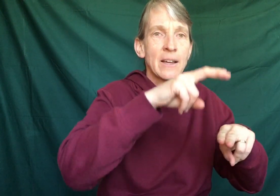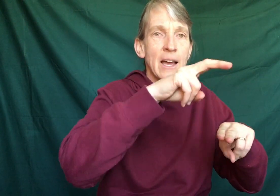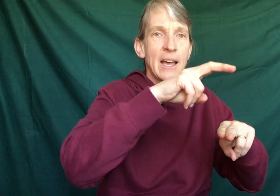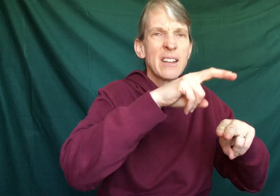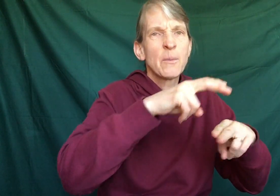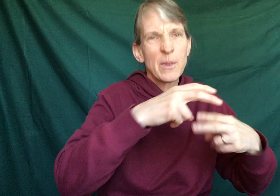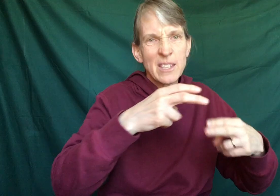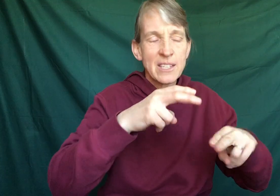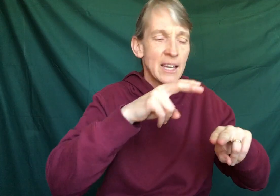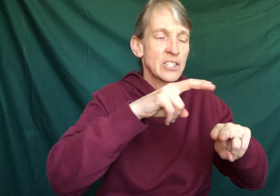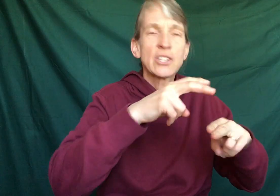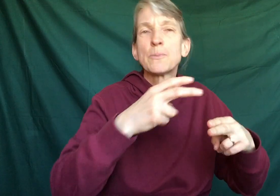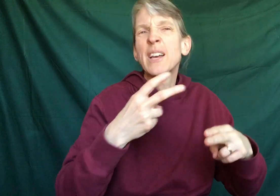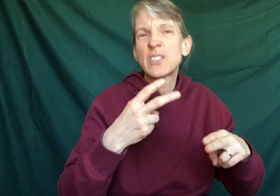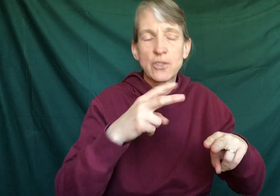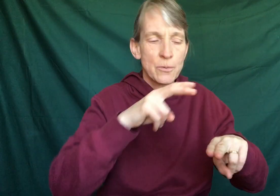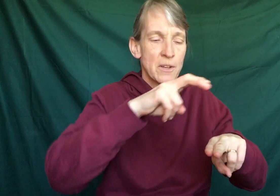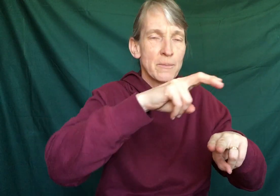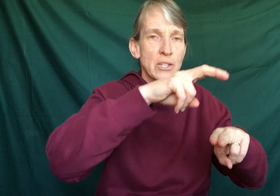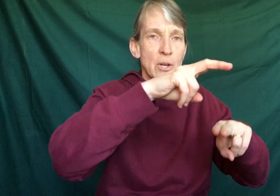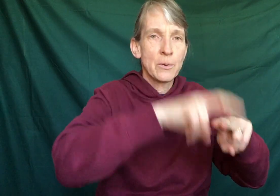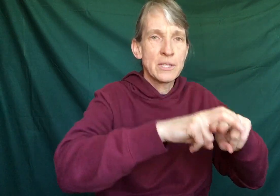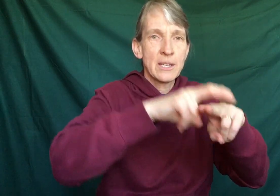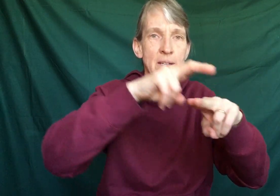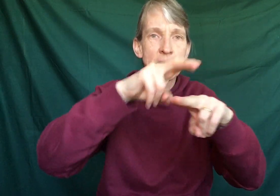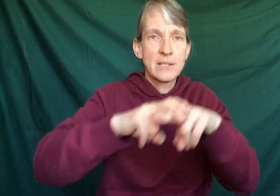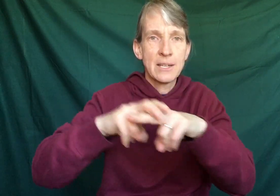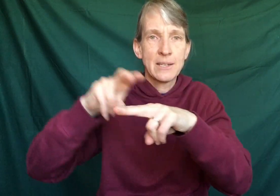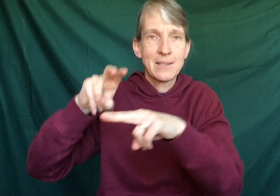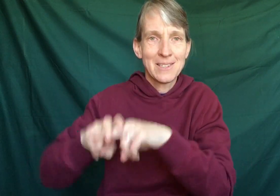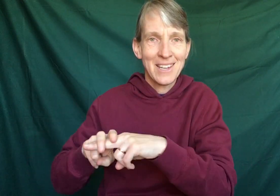and with the sitting on chairs, because there's three of my shows, sit, sit, sit.